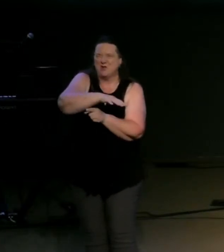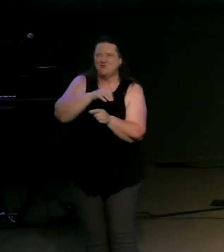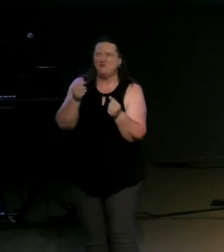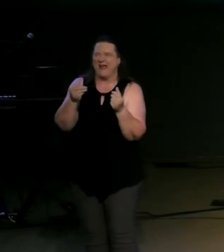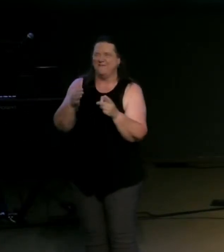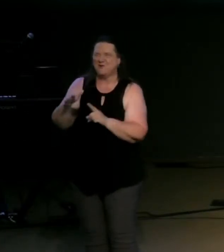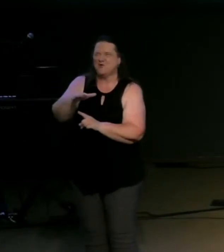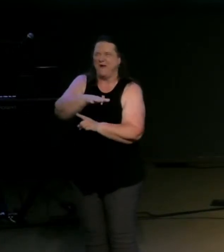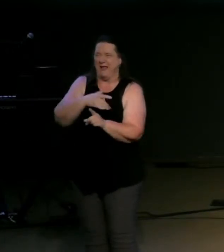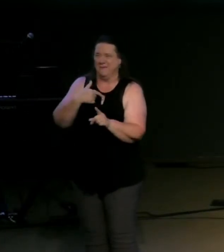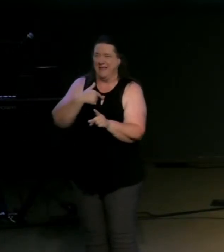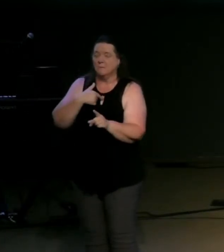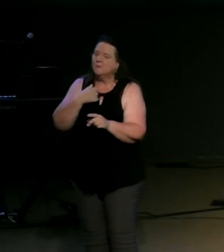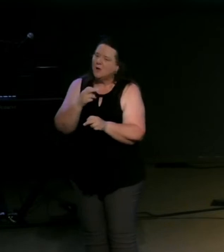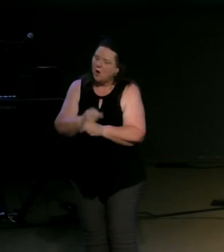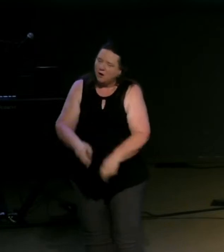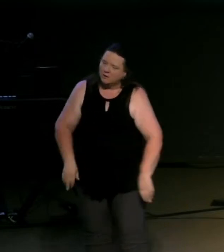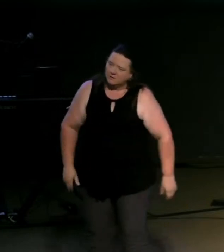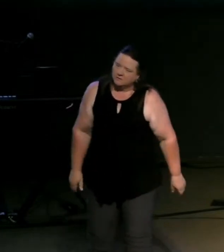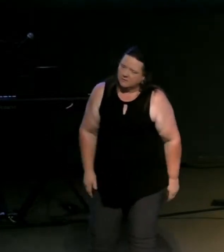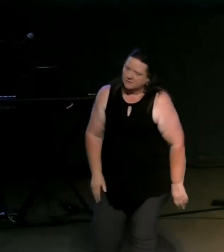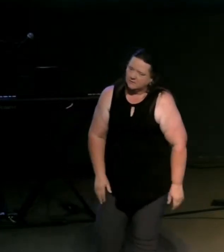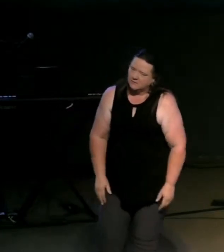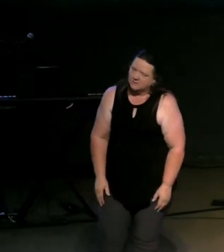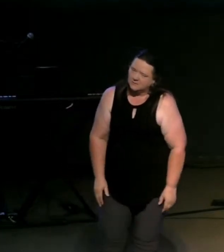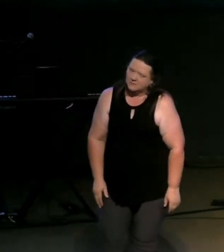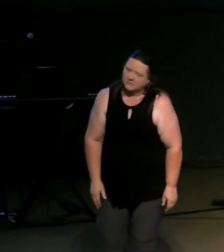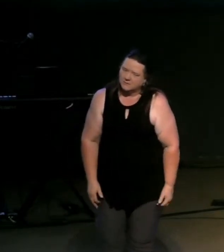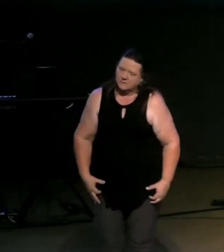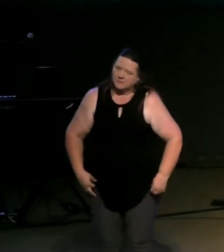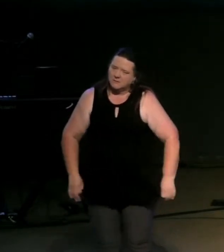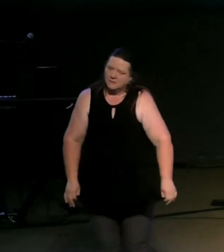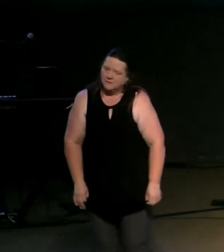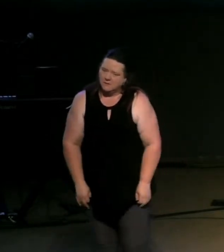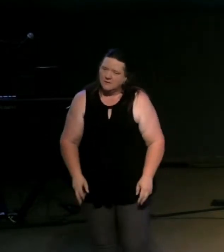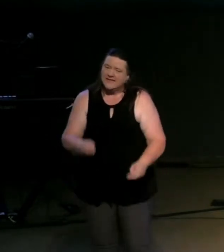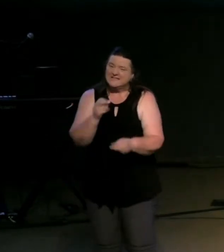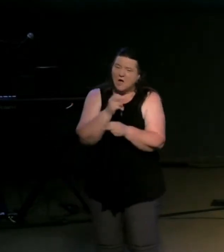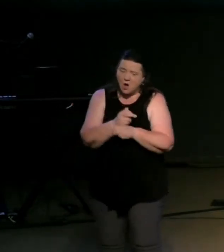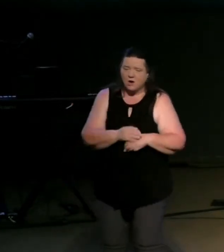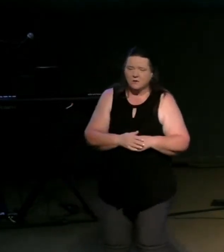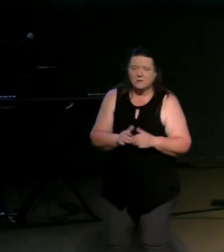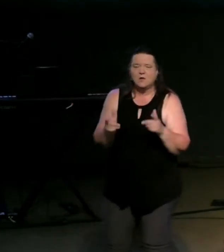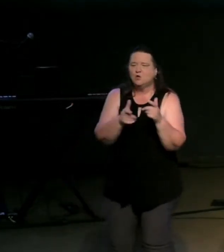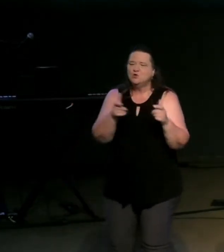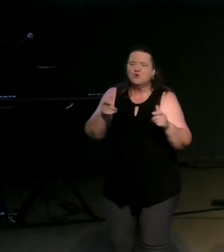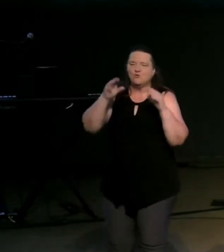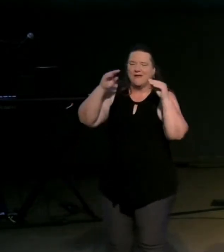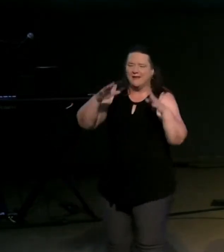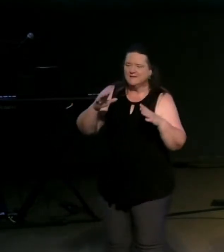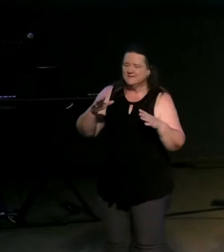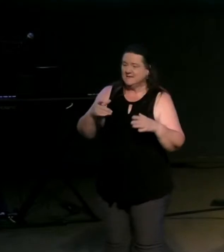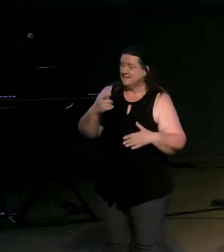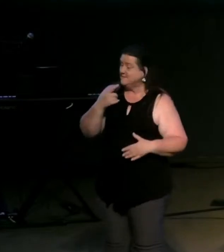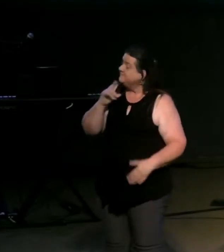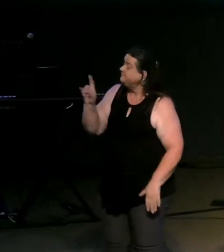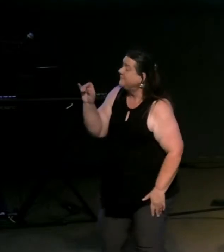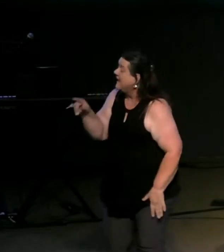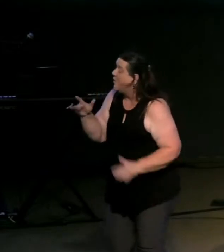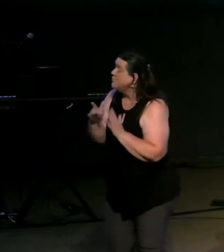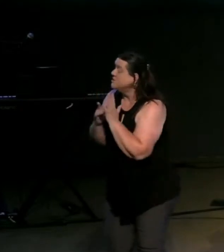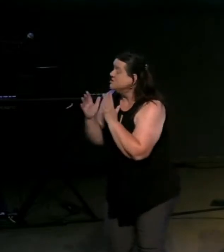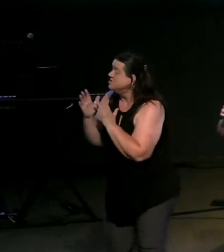hard so which is the greatest teacher as they talk with jesus this is